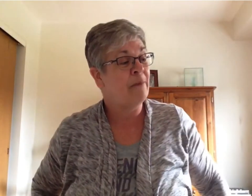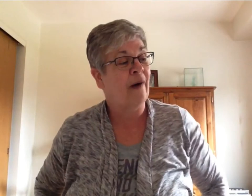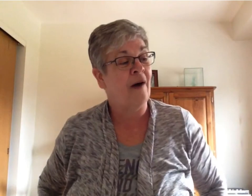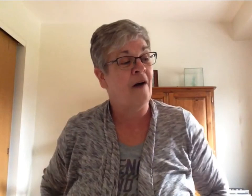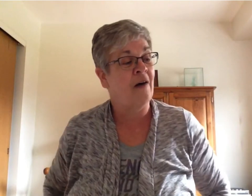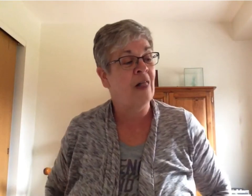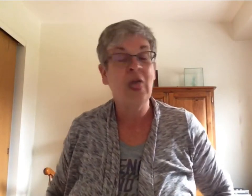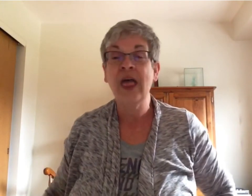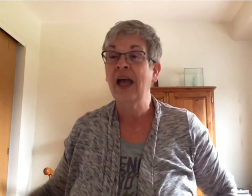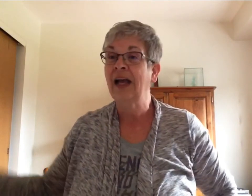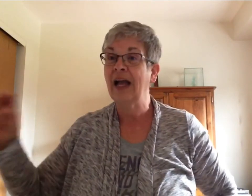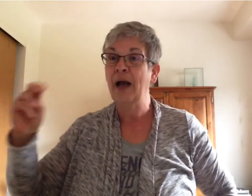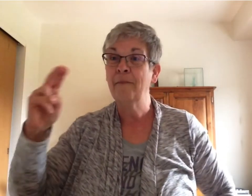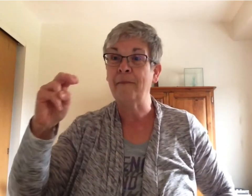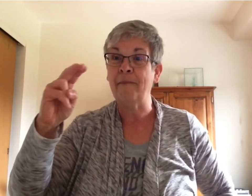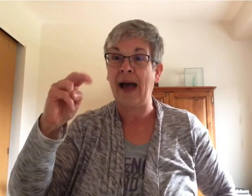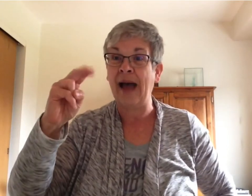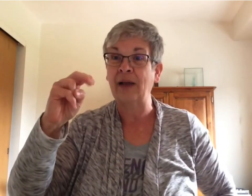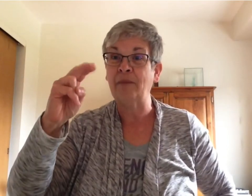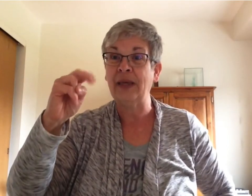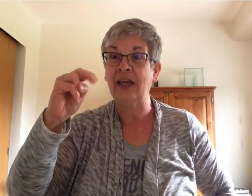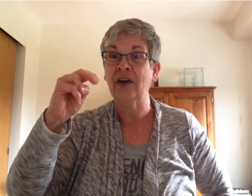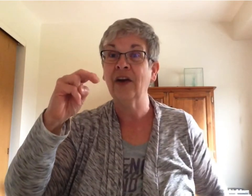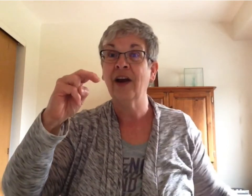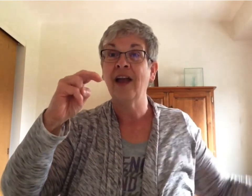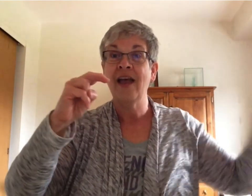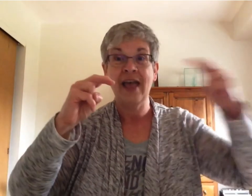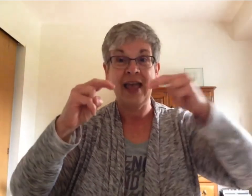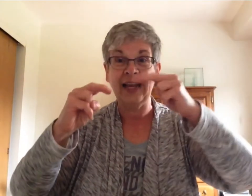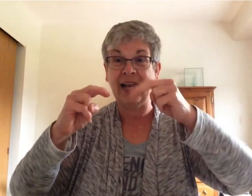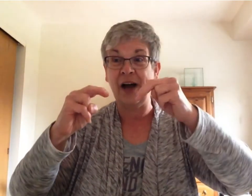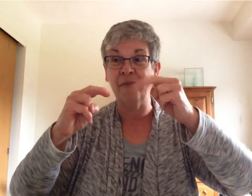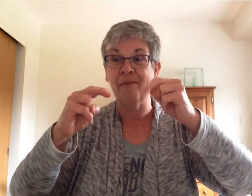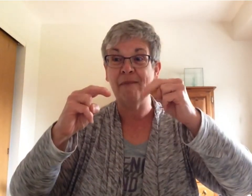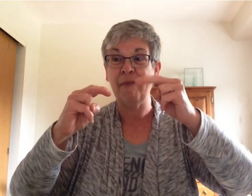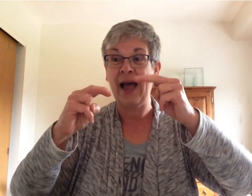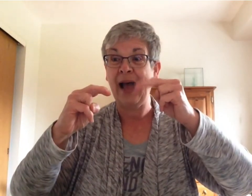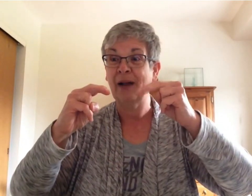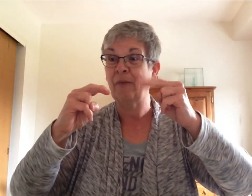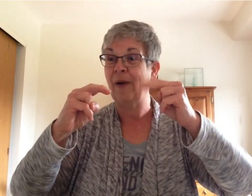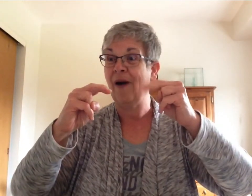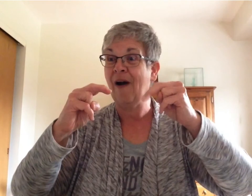Paul. Come back, Peter. Come back, Paul.